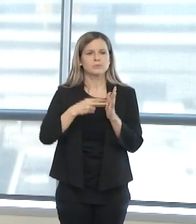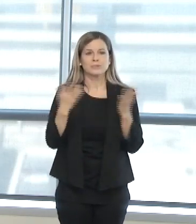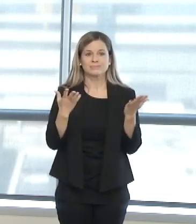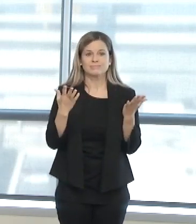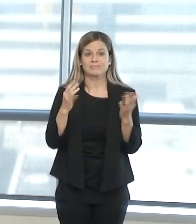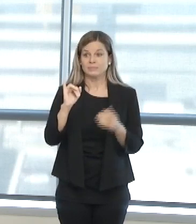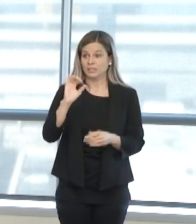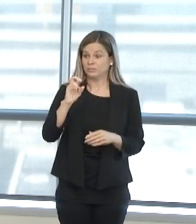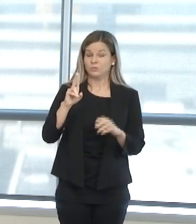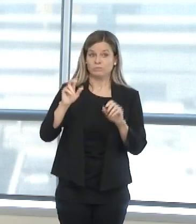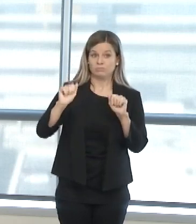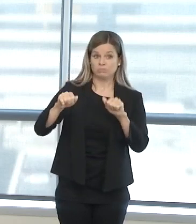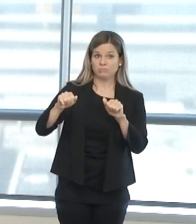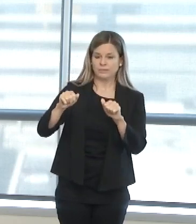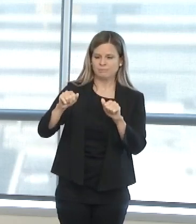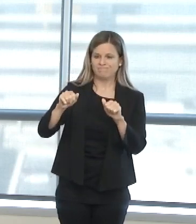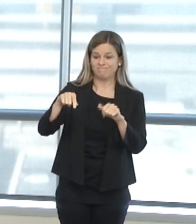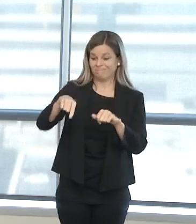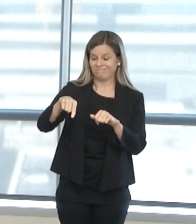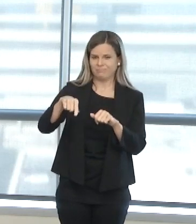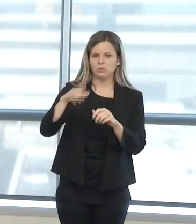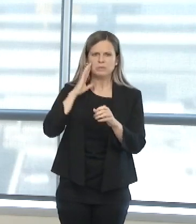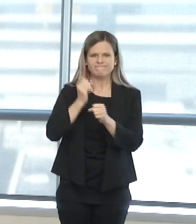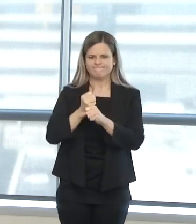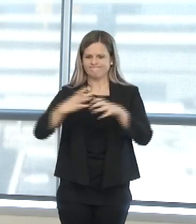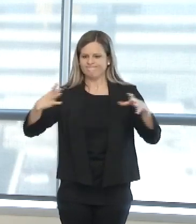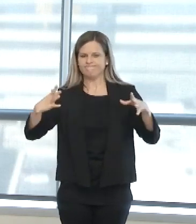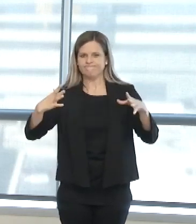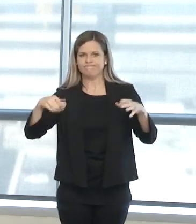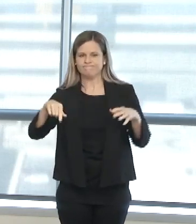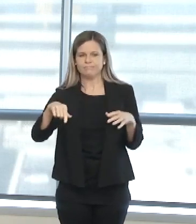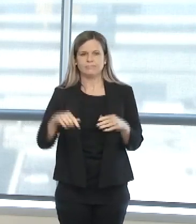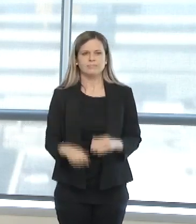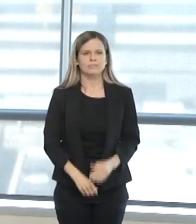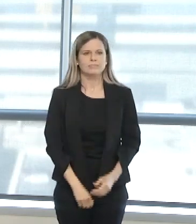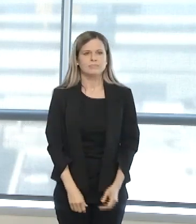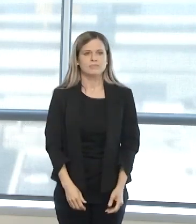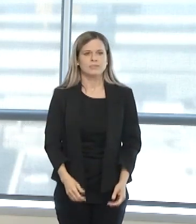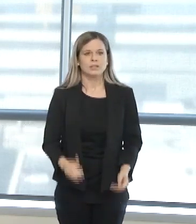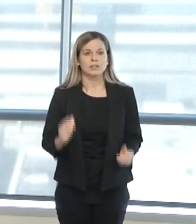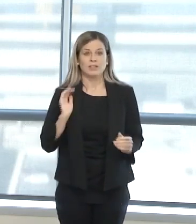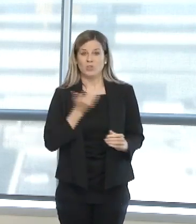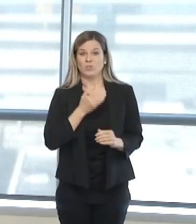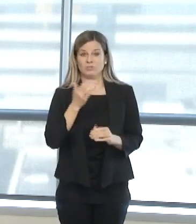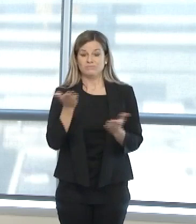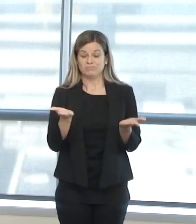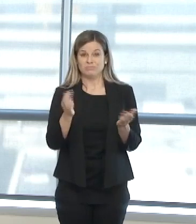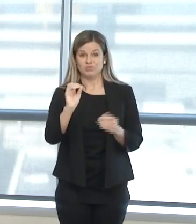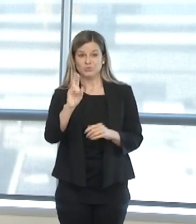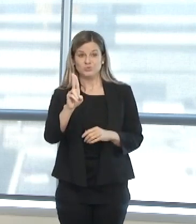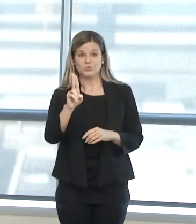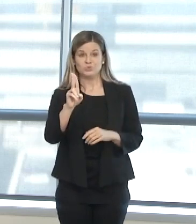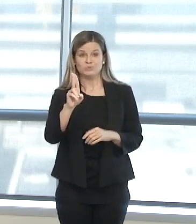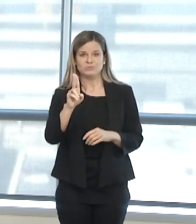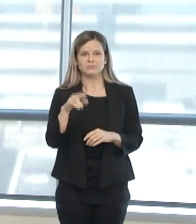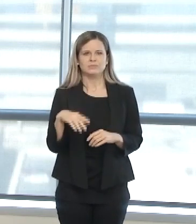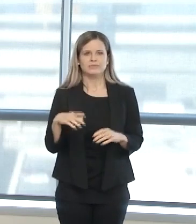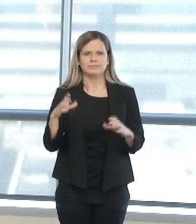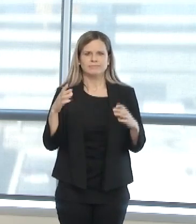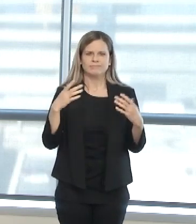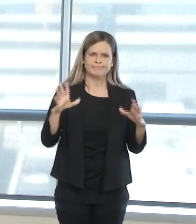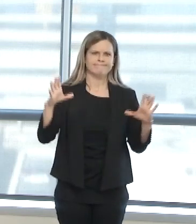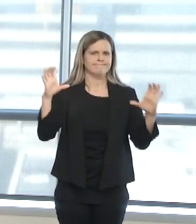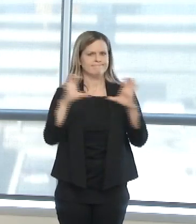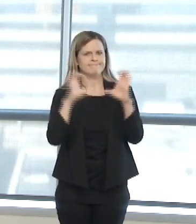who need it. At OU Medicine, we have an in-house CLIA-certified lab, which is the highest quality of laboratory